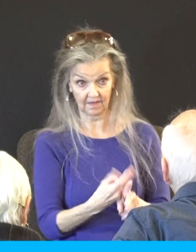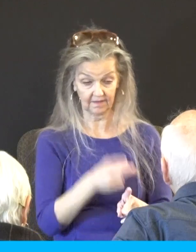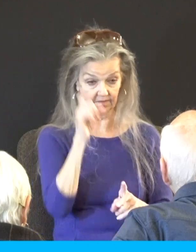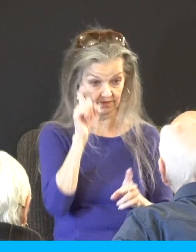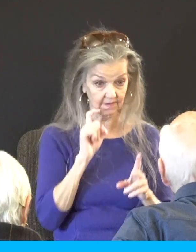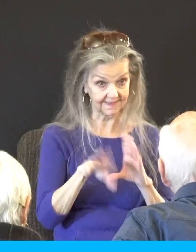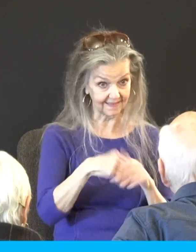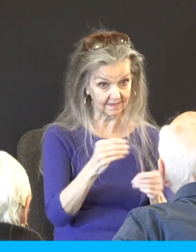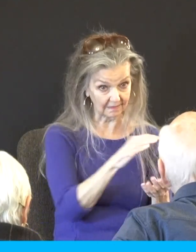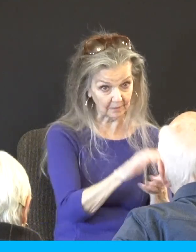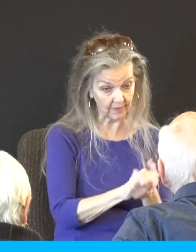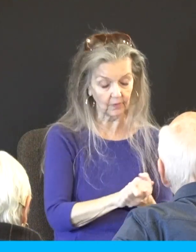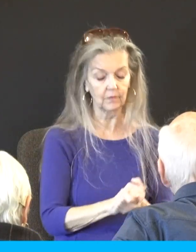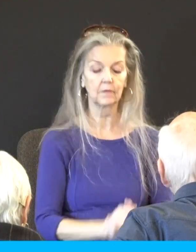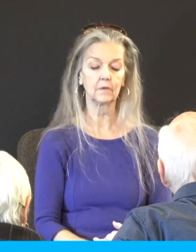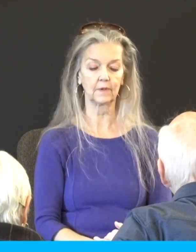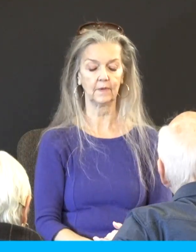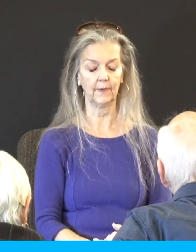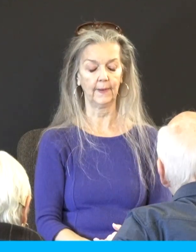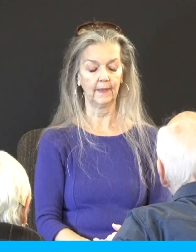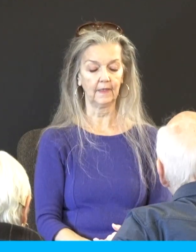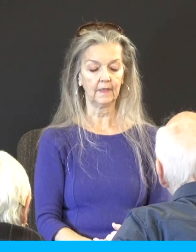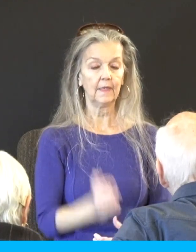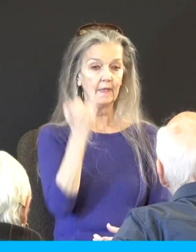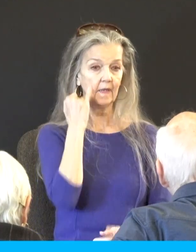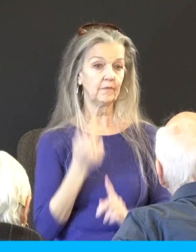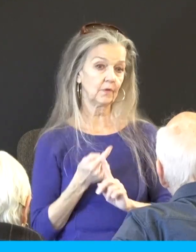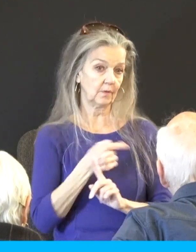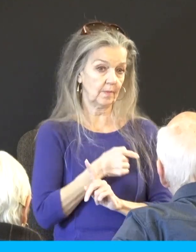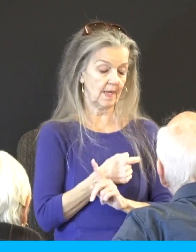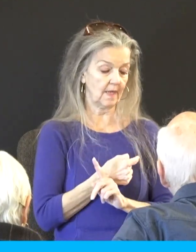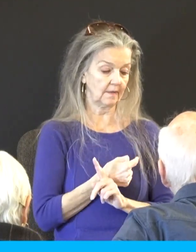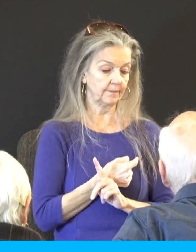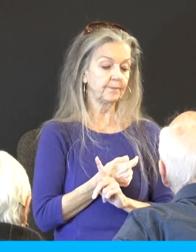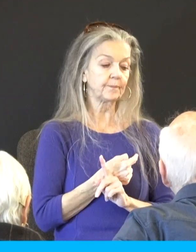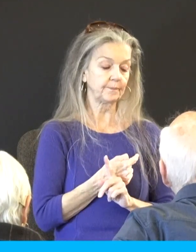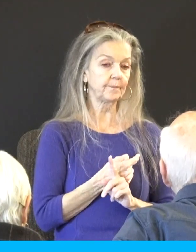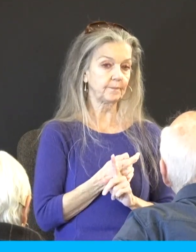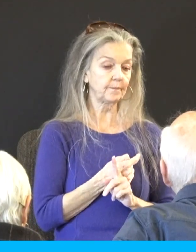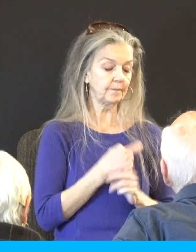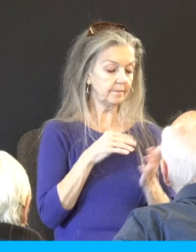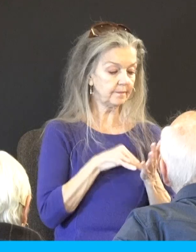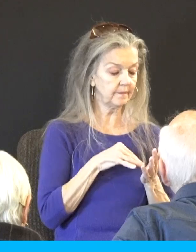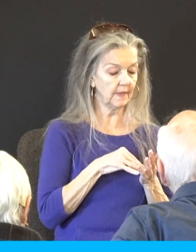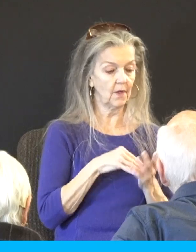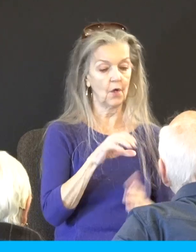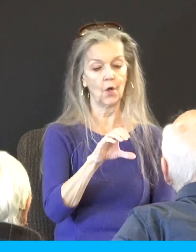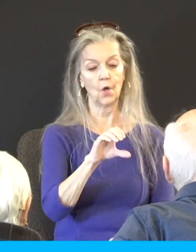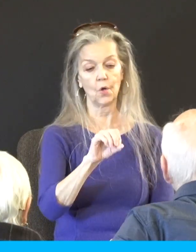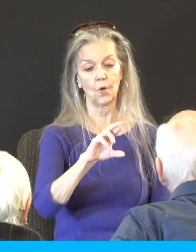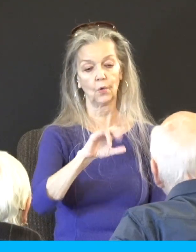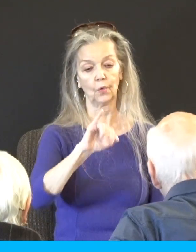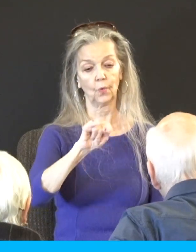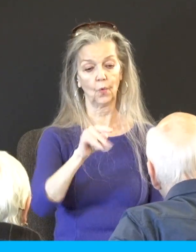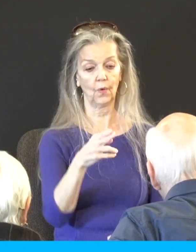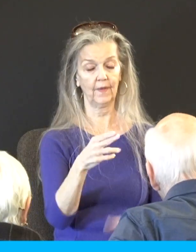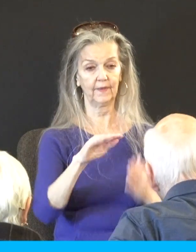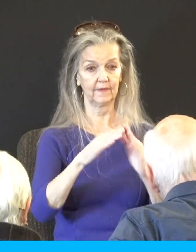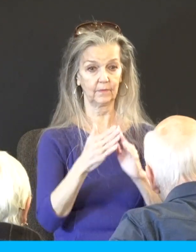If you go back and listen, you'll learn that Corinth is a town that has a four and a half mile wide isthmus. Boats come.